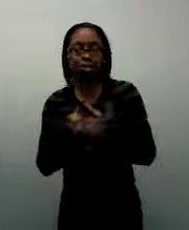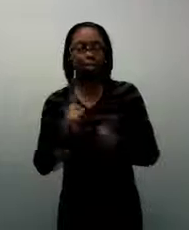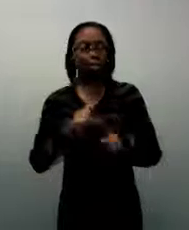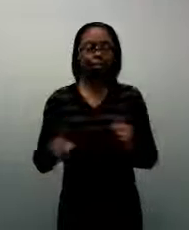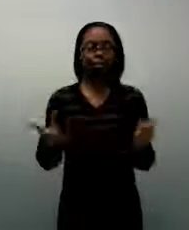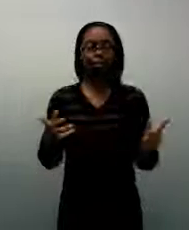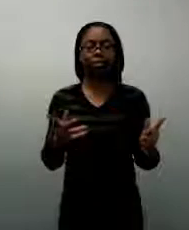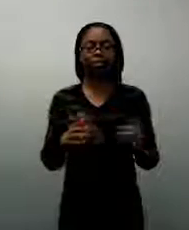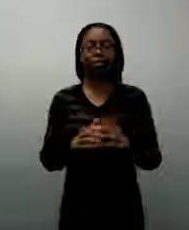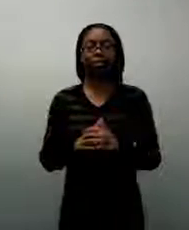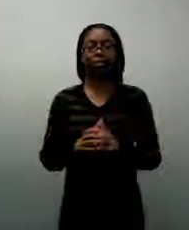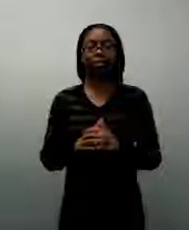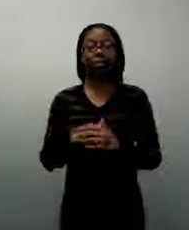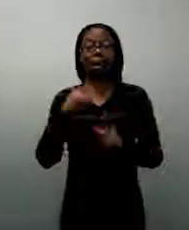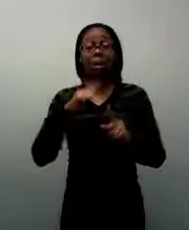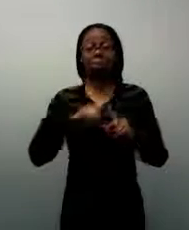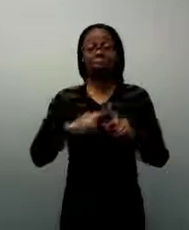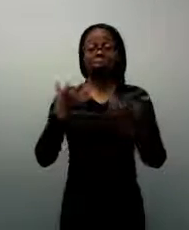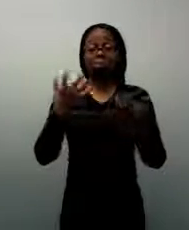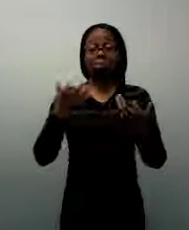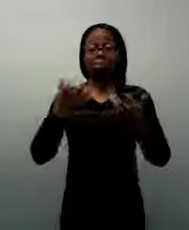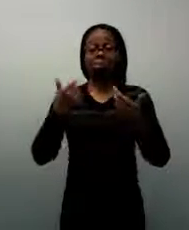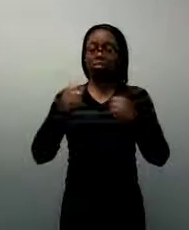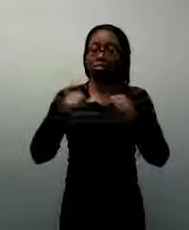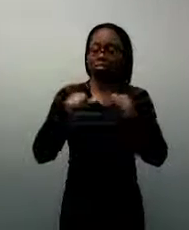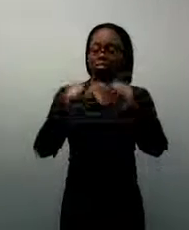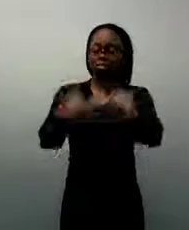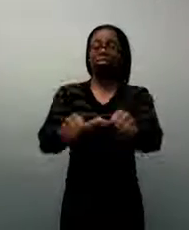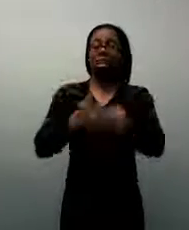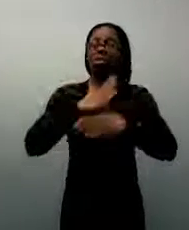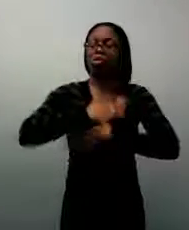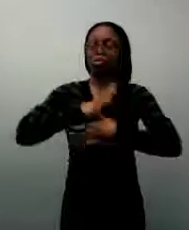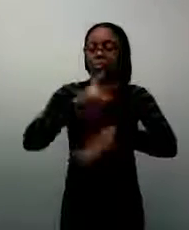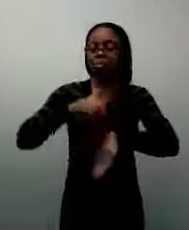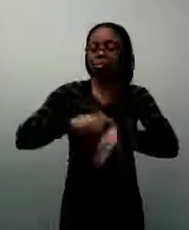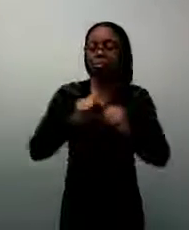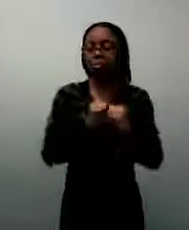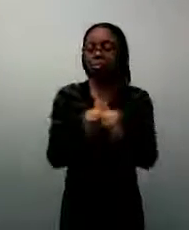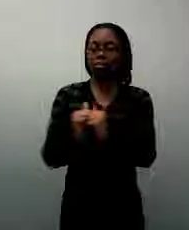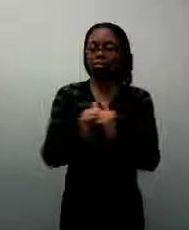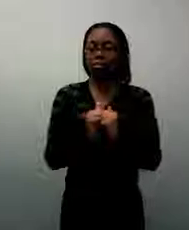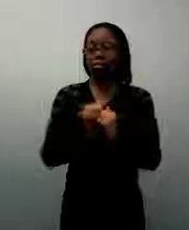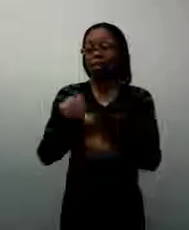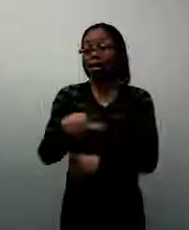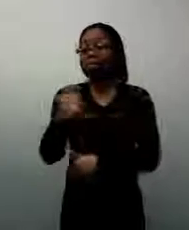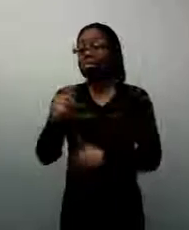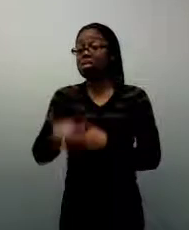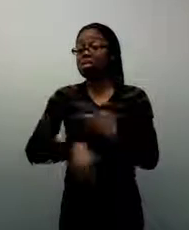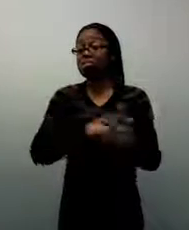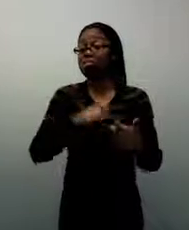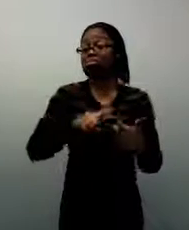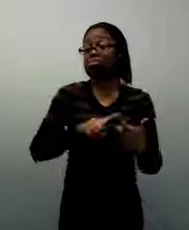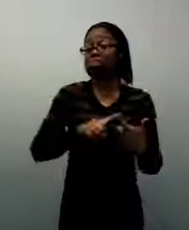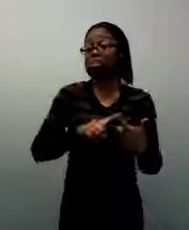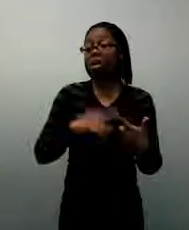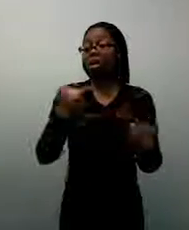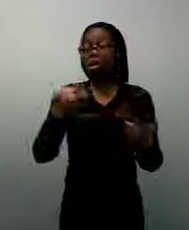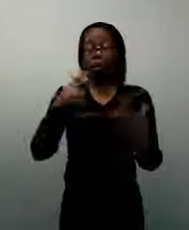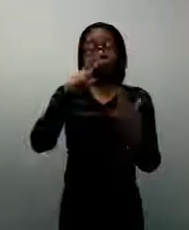keep on going and enjoy your time together. Another thing you can do instead of just reading the story to a word for word, you can just talk